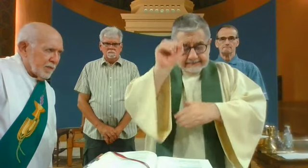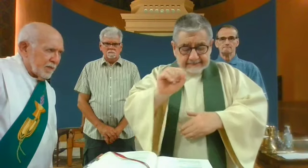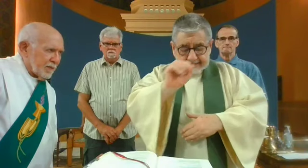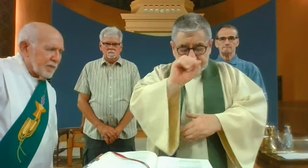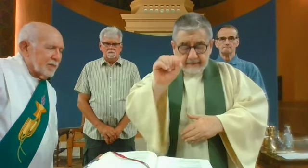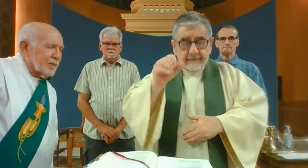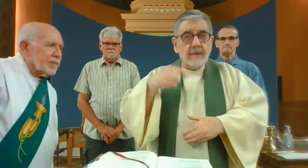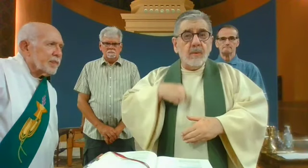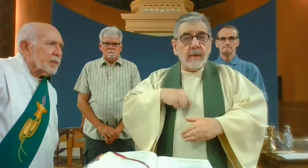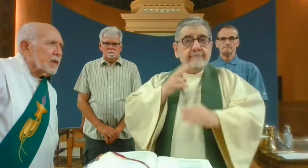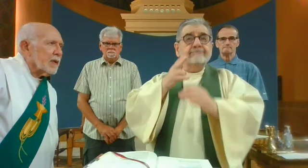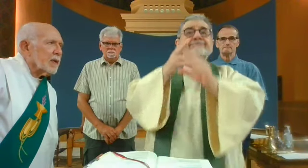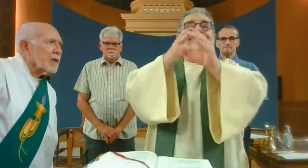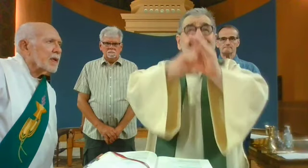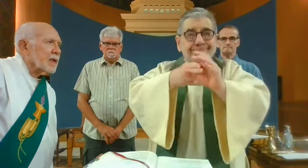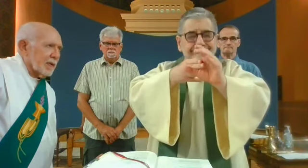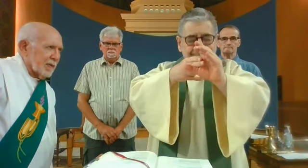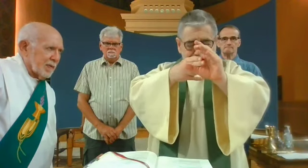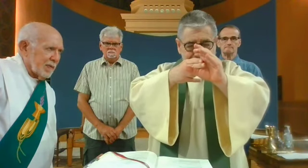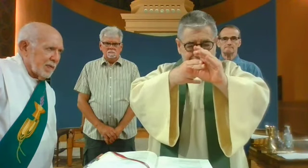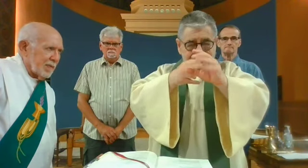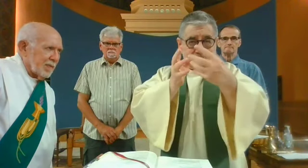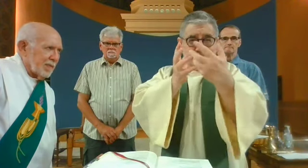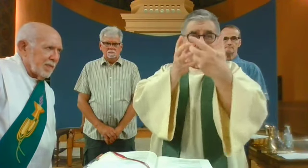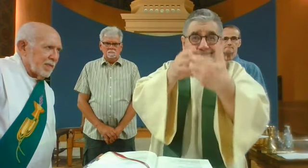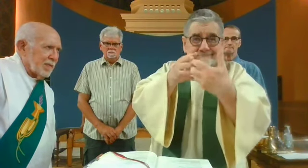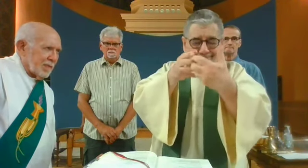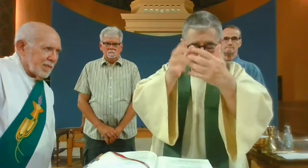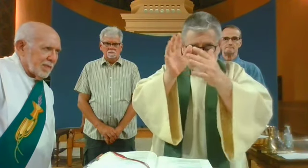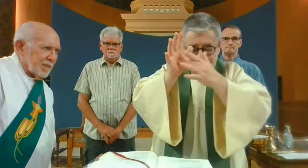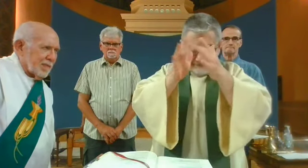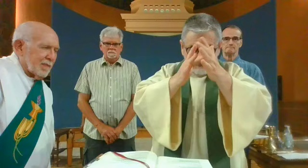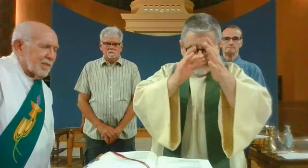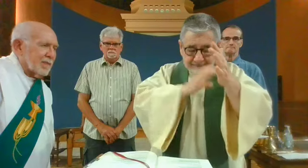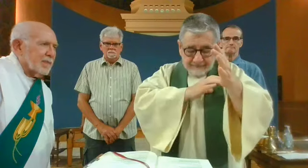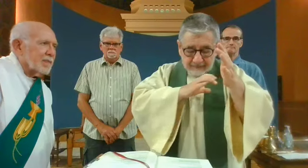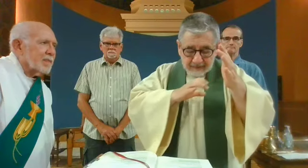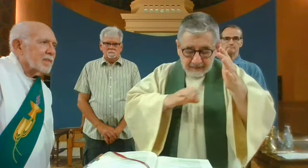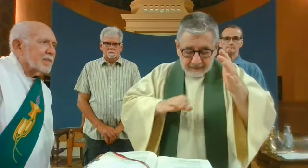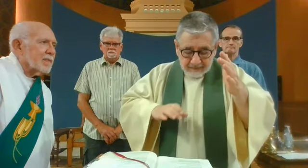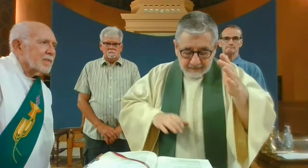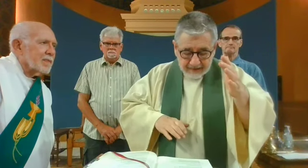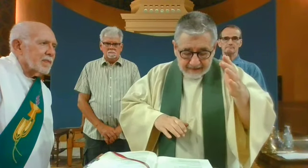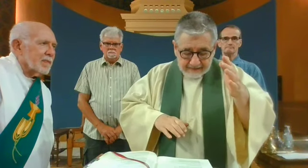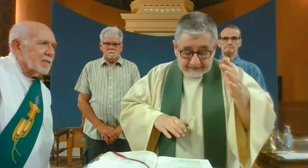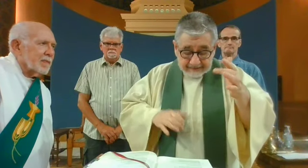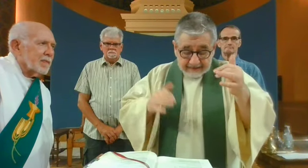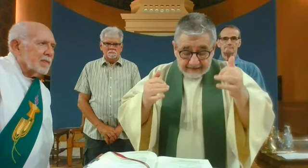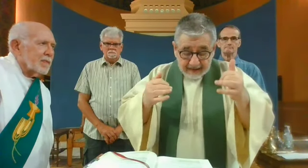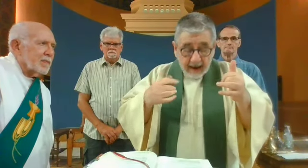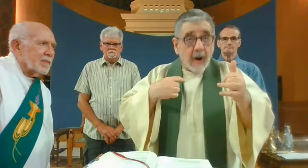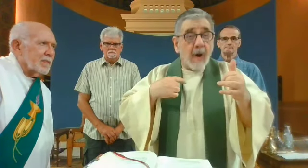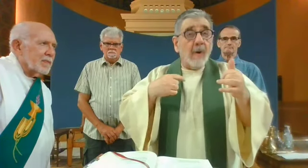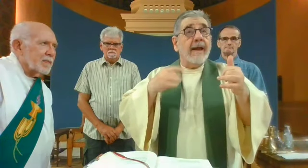May partakers of Christ through these sacraments, we humbly implore your mercy, Lord,